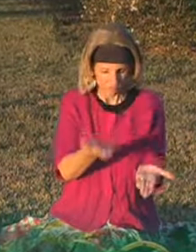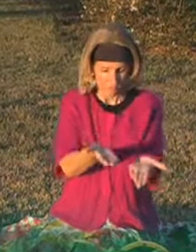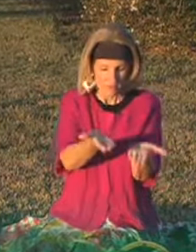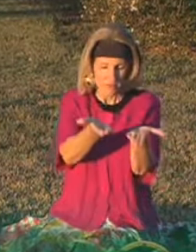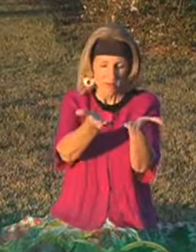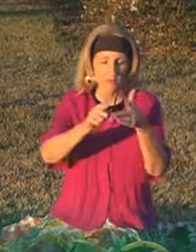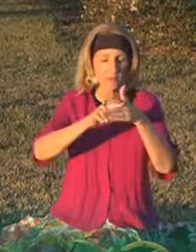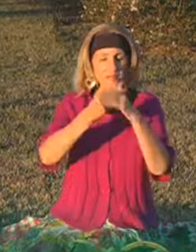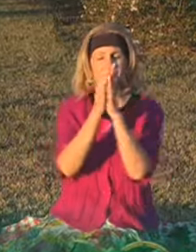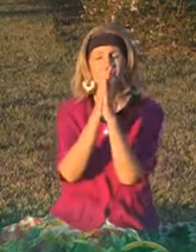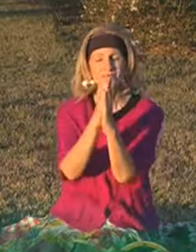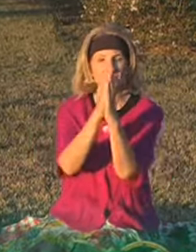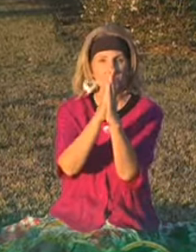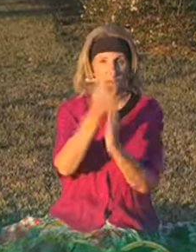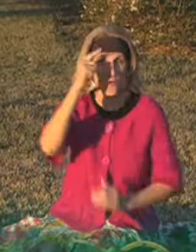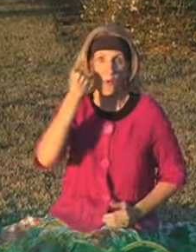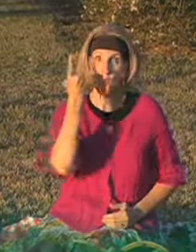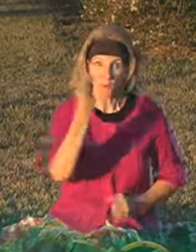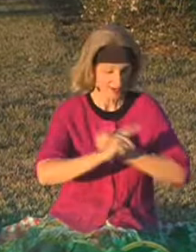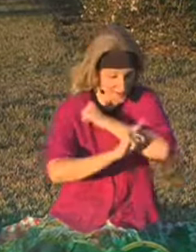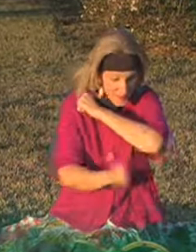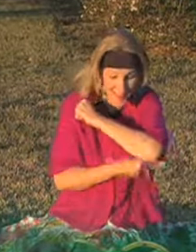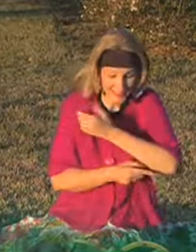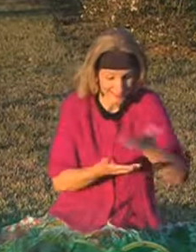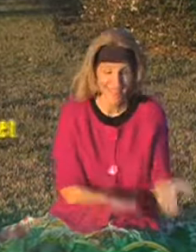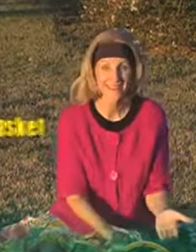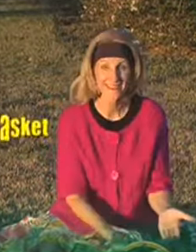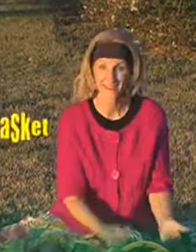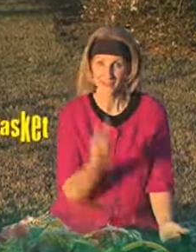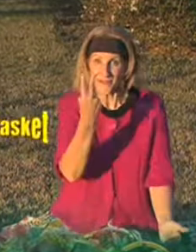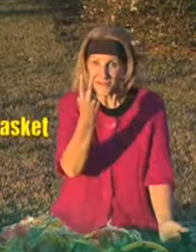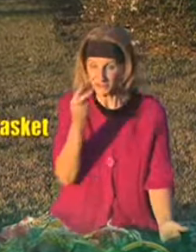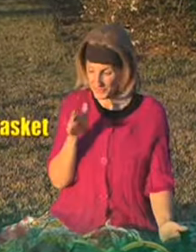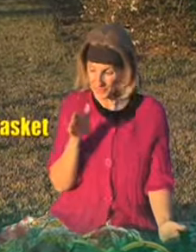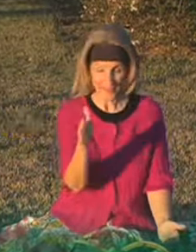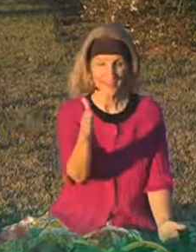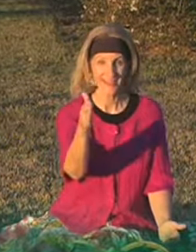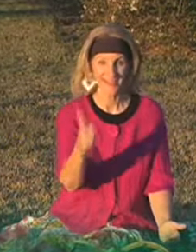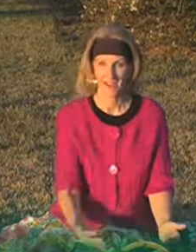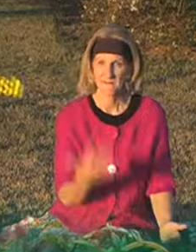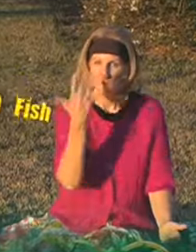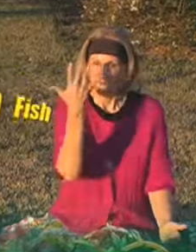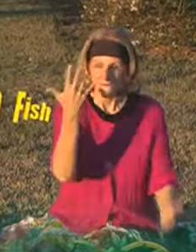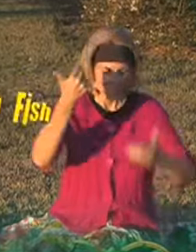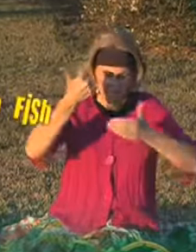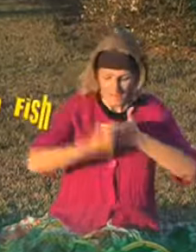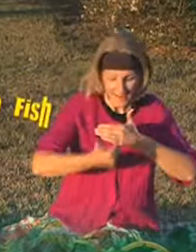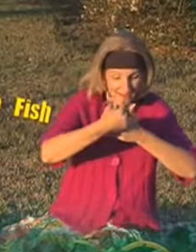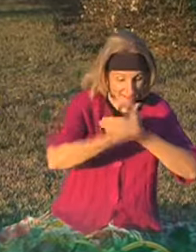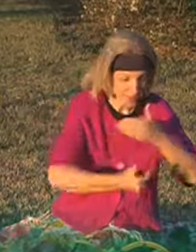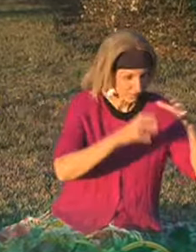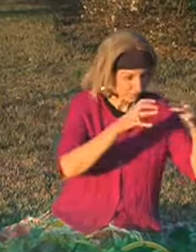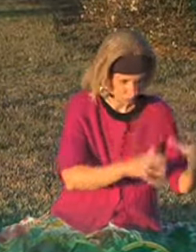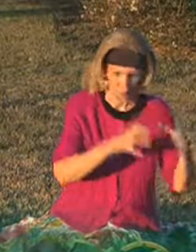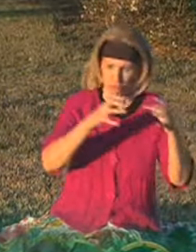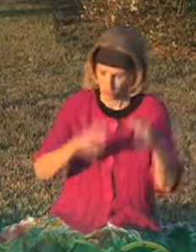little lunch began his prayer for... One basket, two fish and